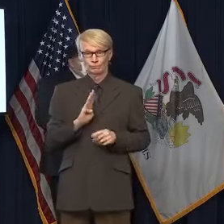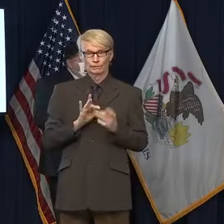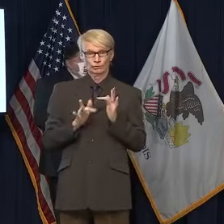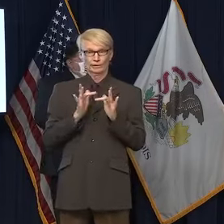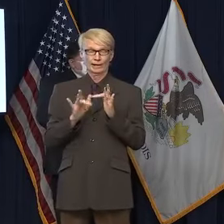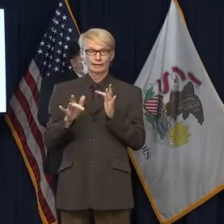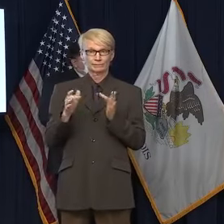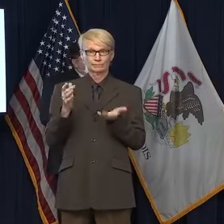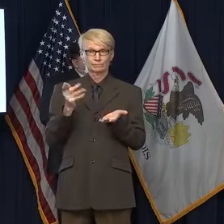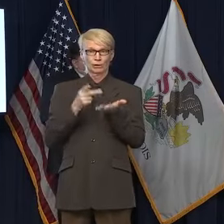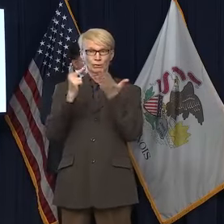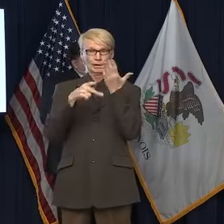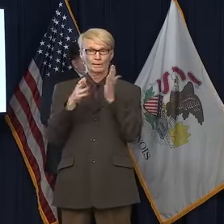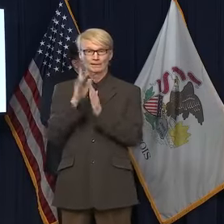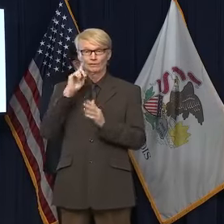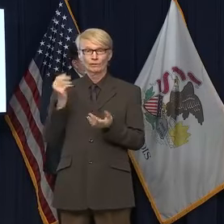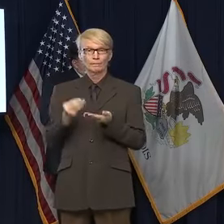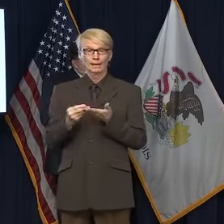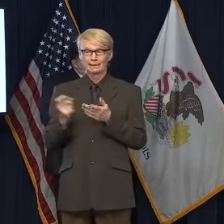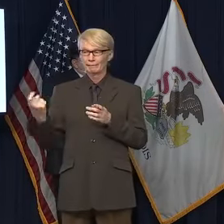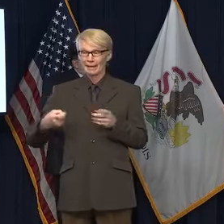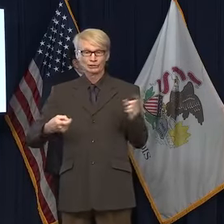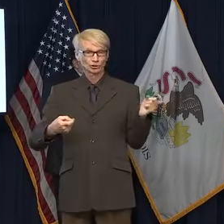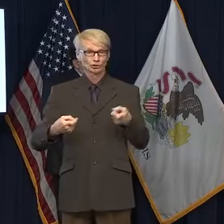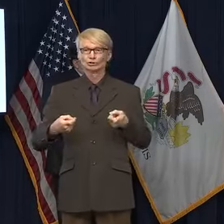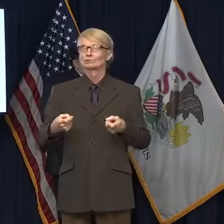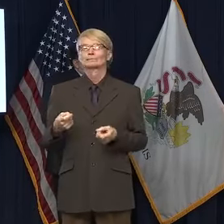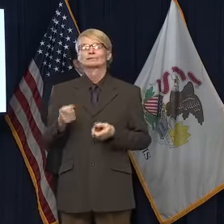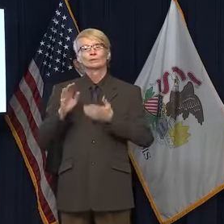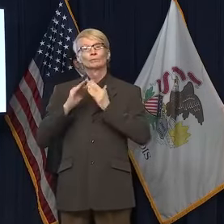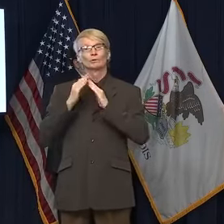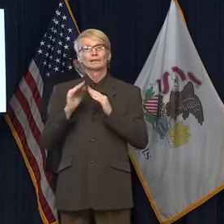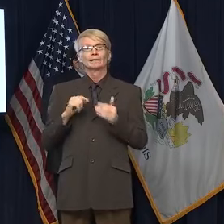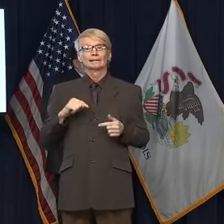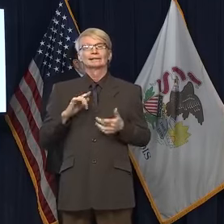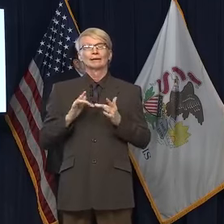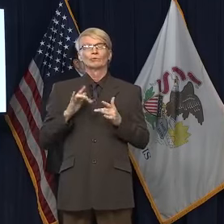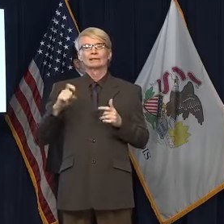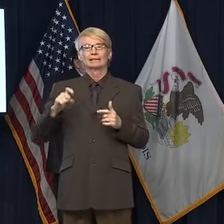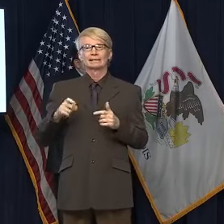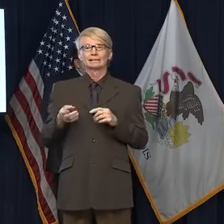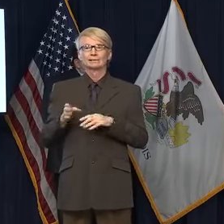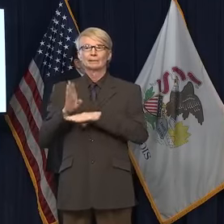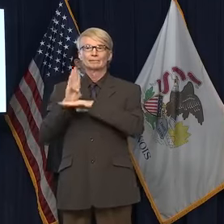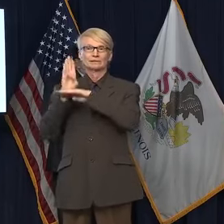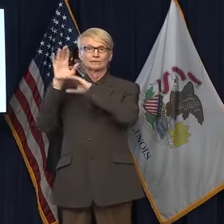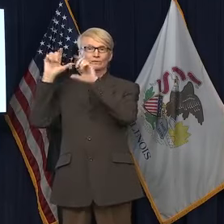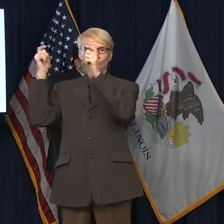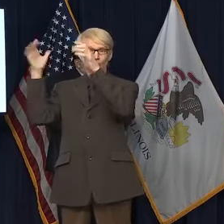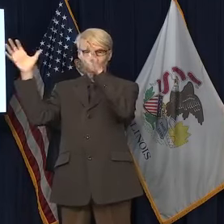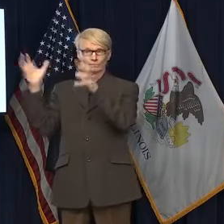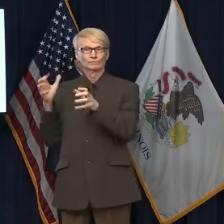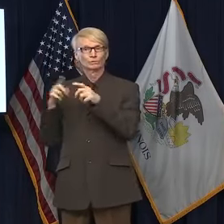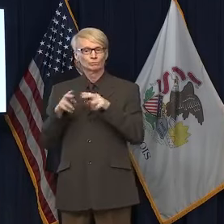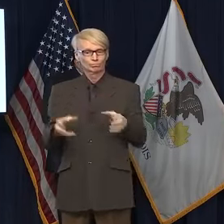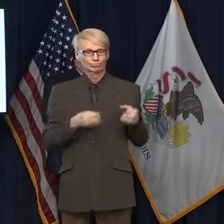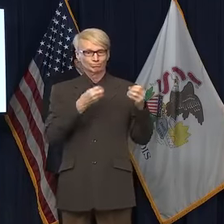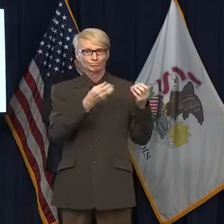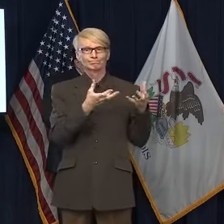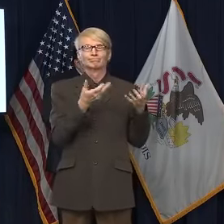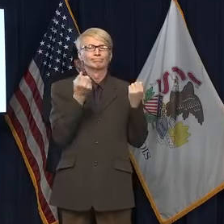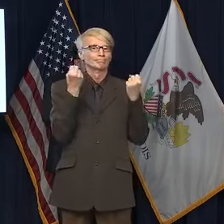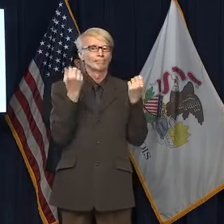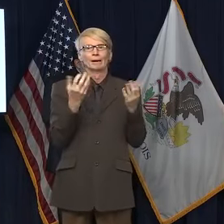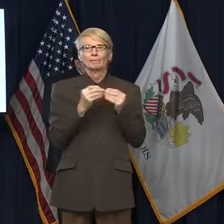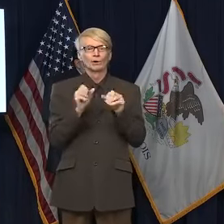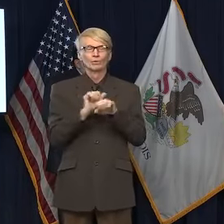matching, the Computer Equity Network relies on corporate partnership to accelerate this urgent work. So, if you take anything